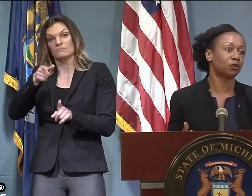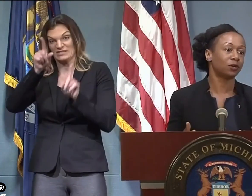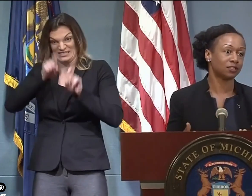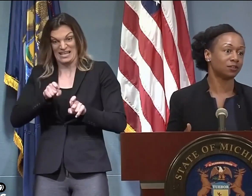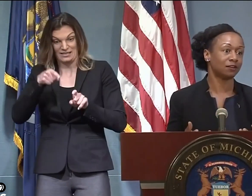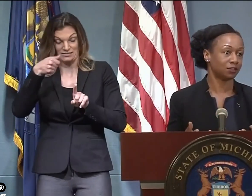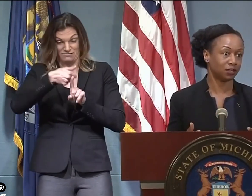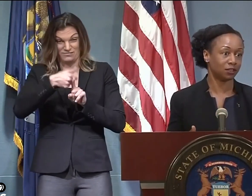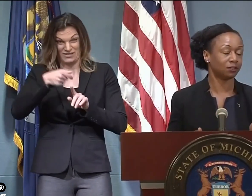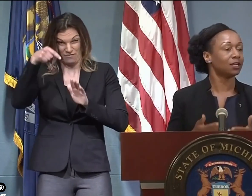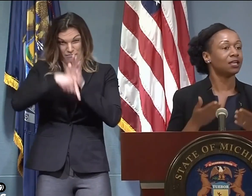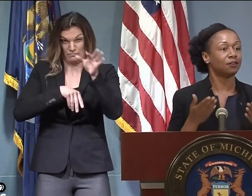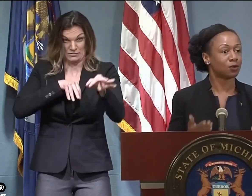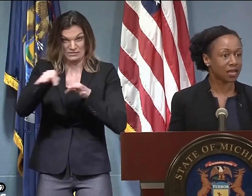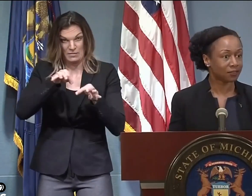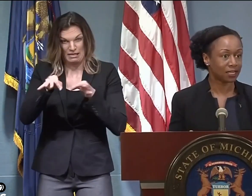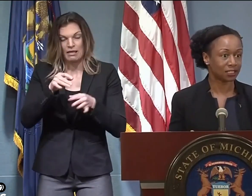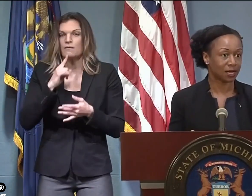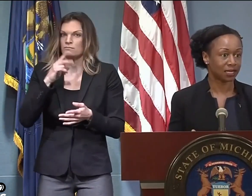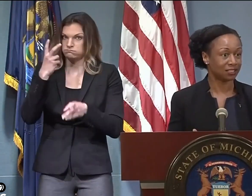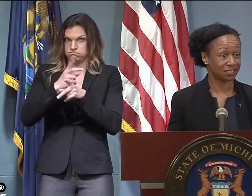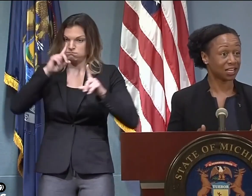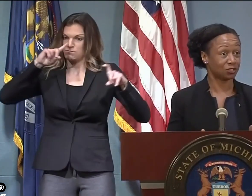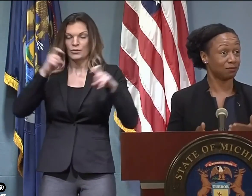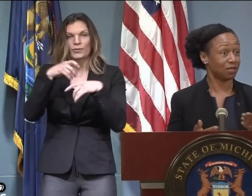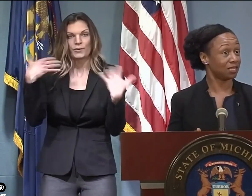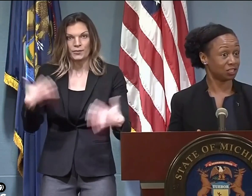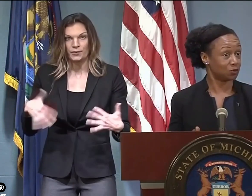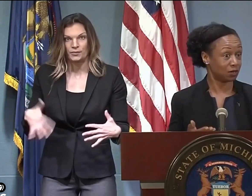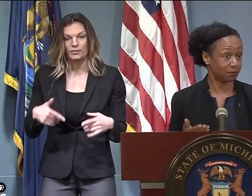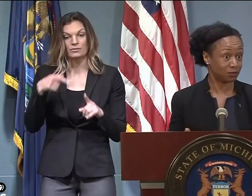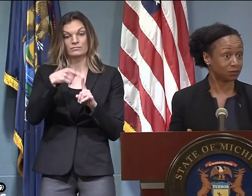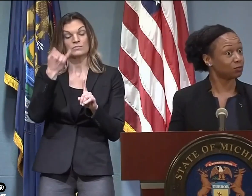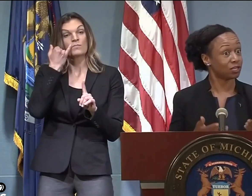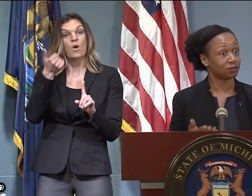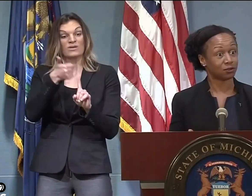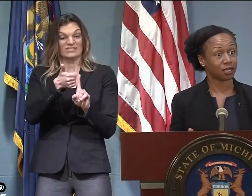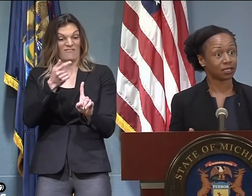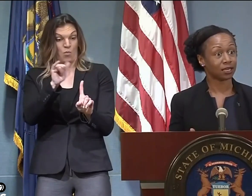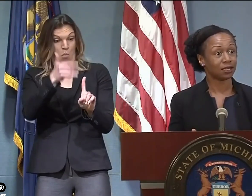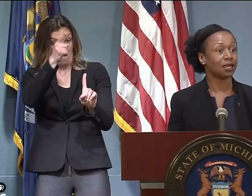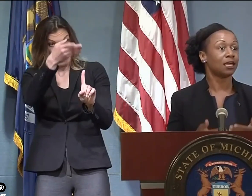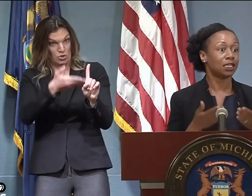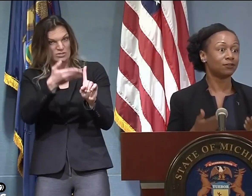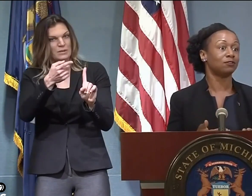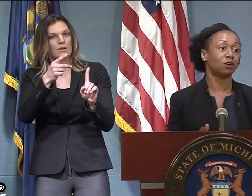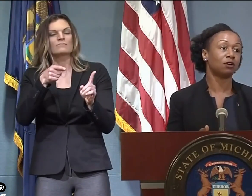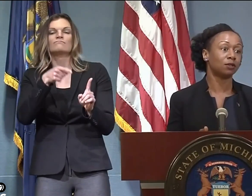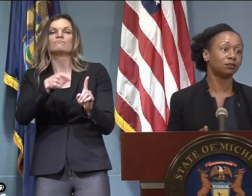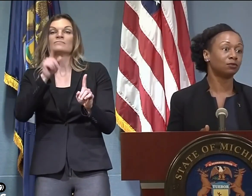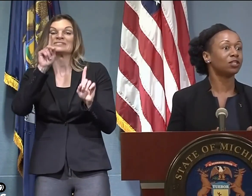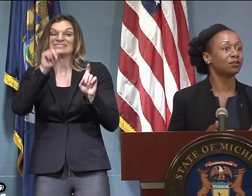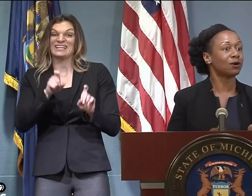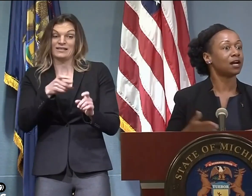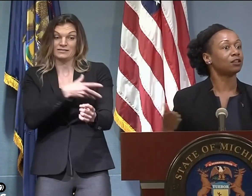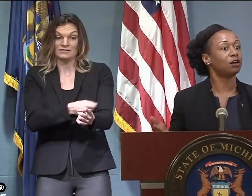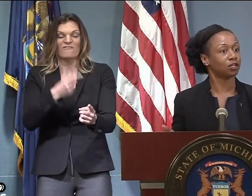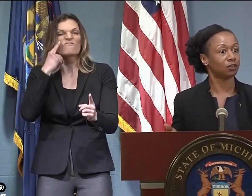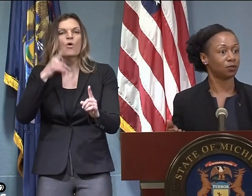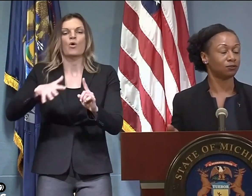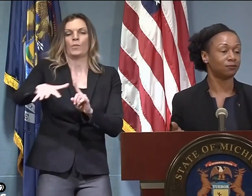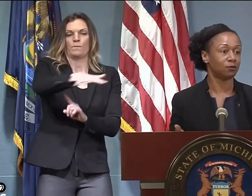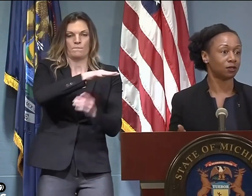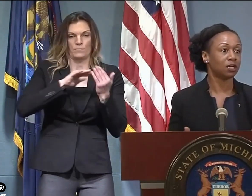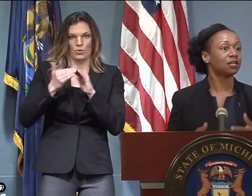what an individual should do. There's just so much more we still have to learn. If you have the antibody, does it actually mean that you are immune? We don't know that yet.